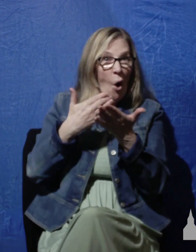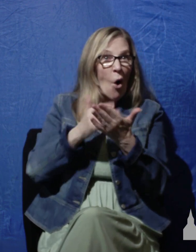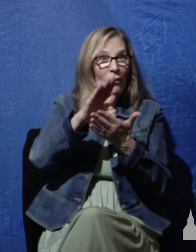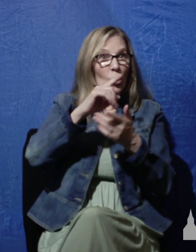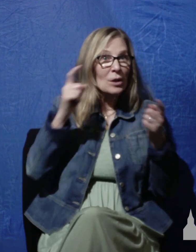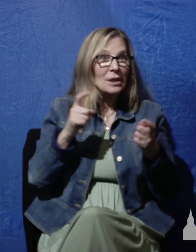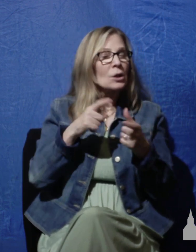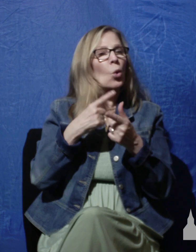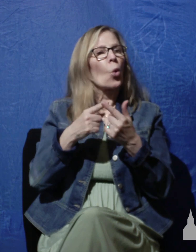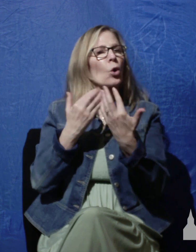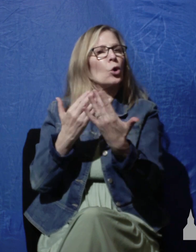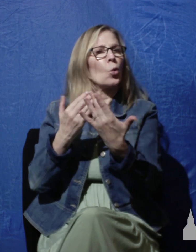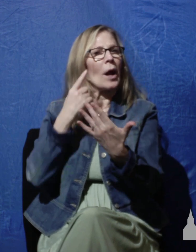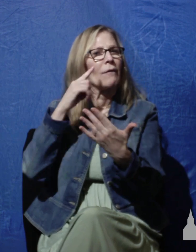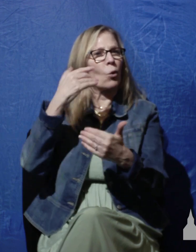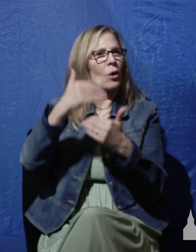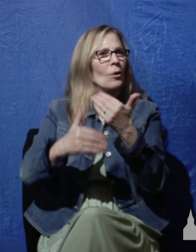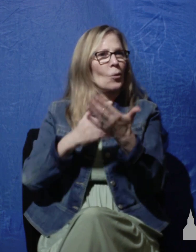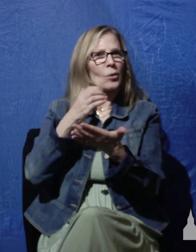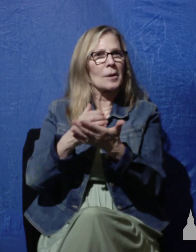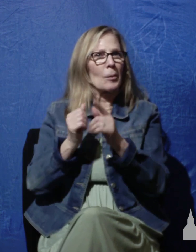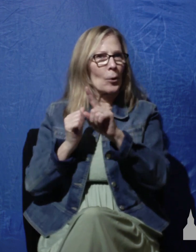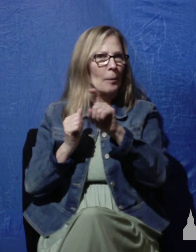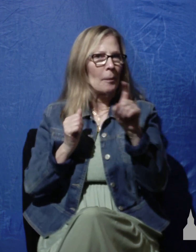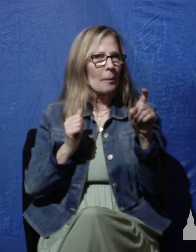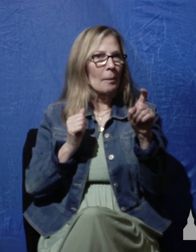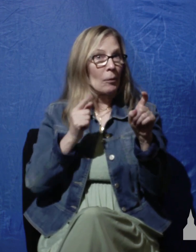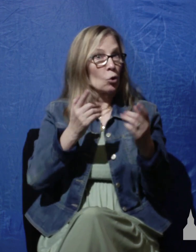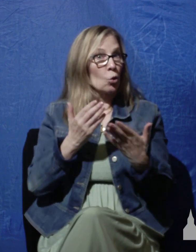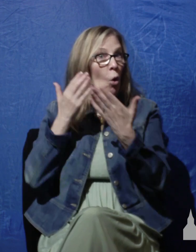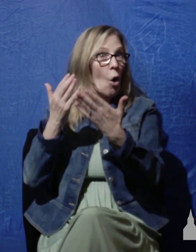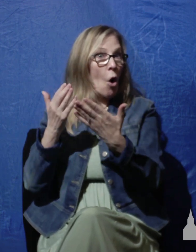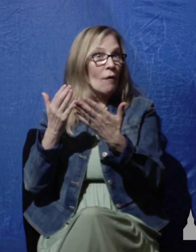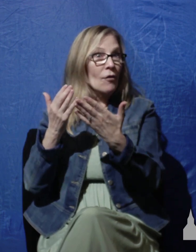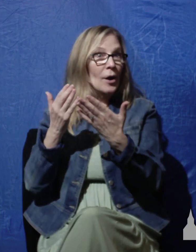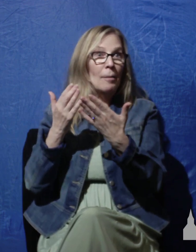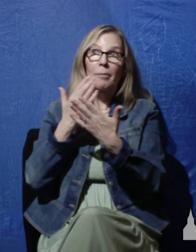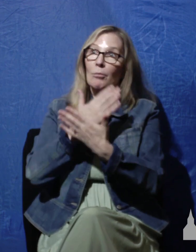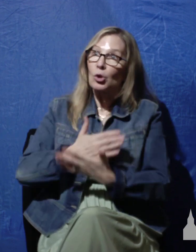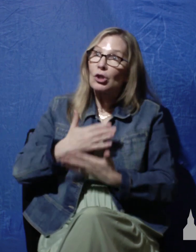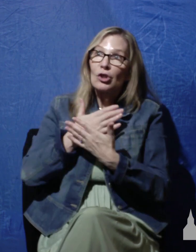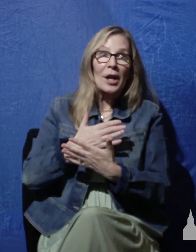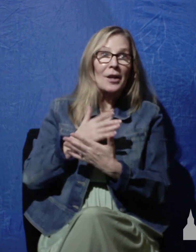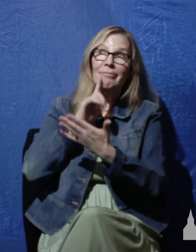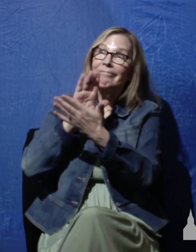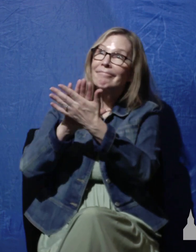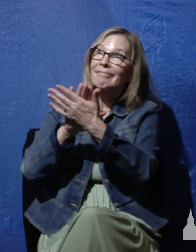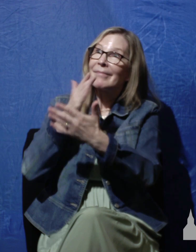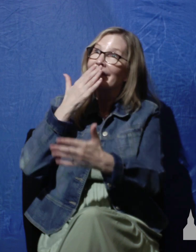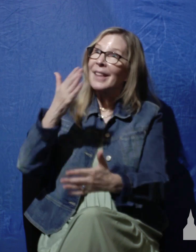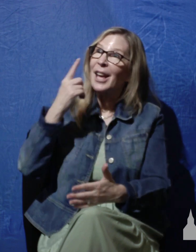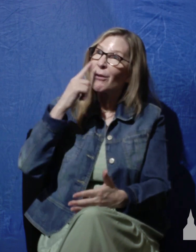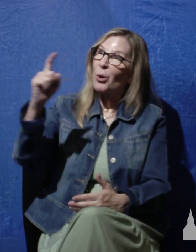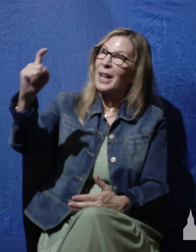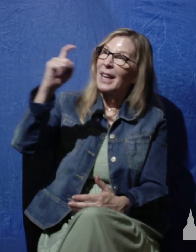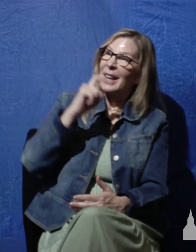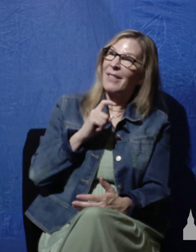communion? Do you ever offer him words of appreciation and praise for imputing your sin to Christ and imputing his